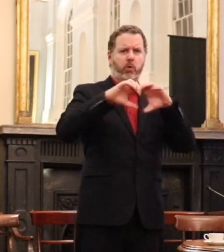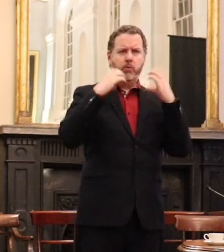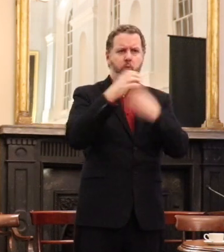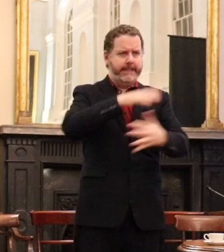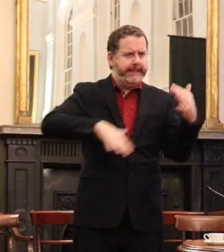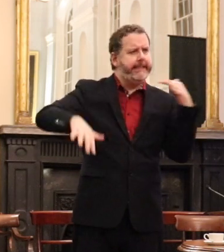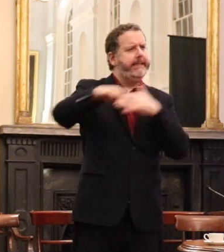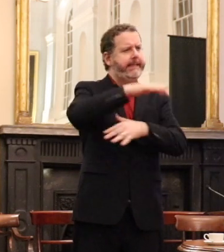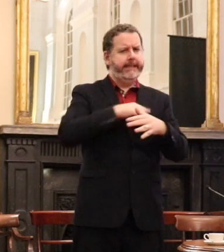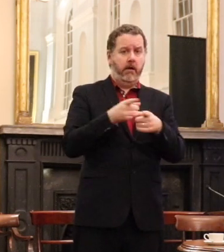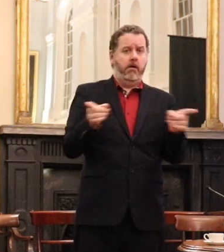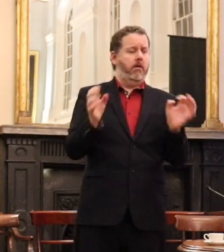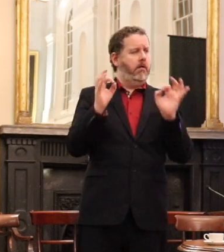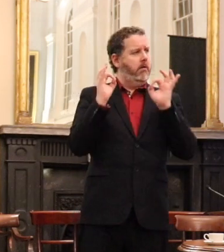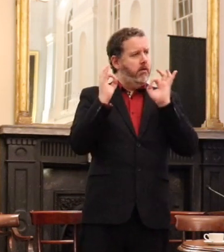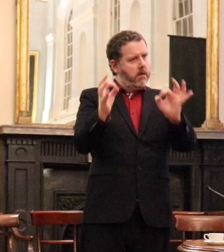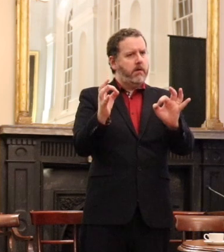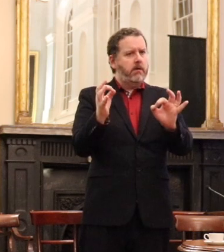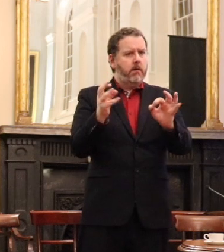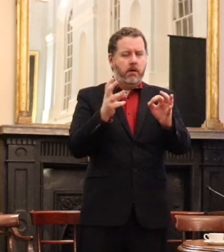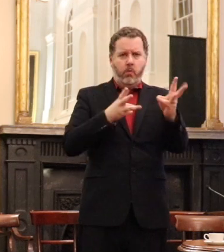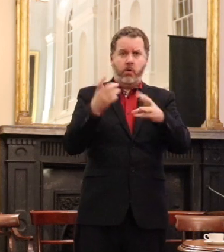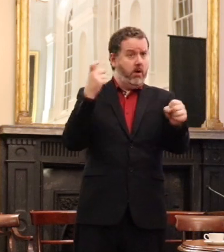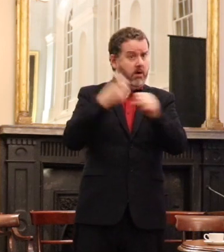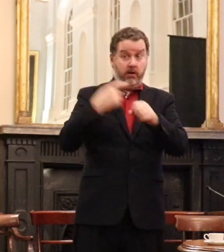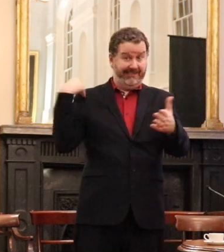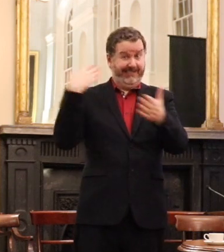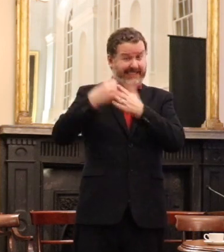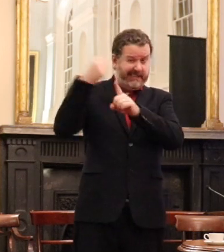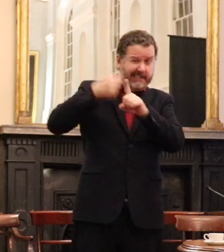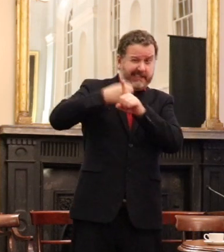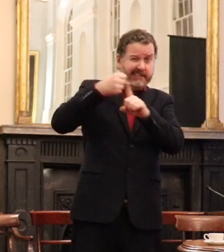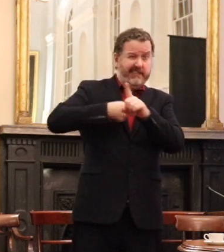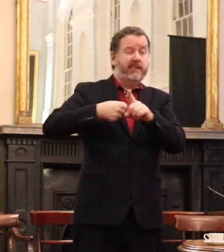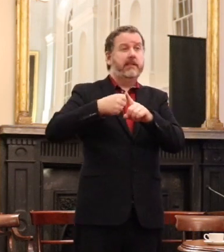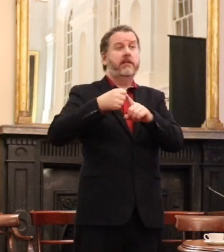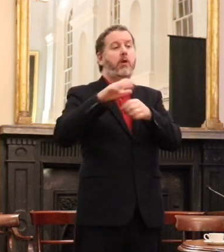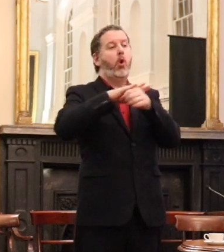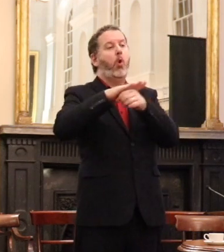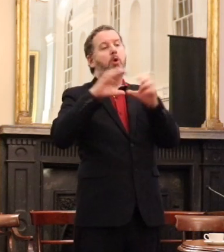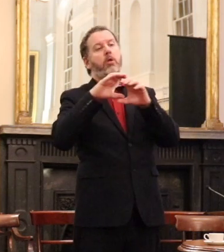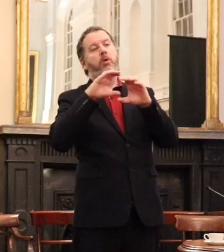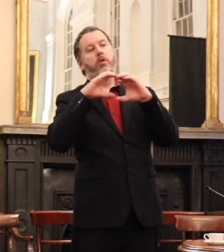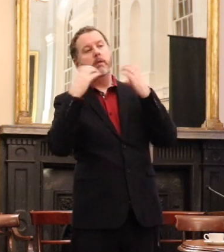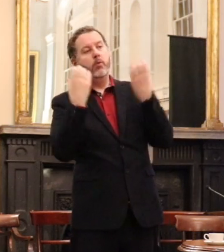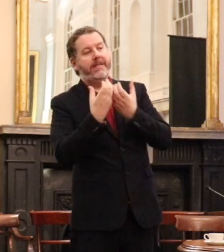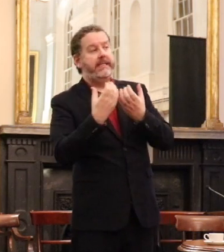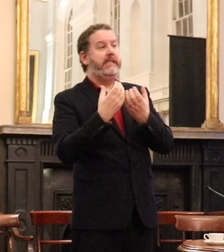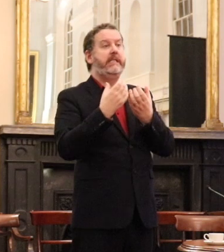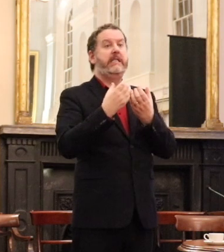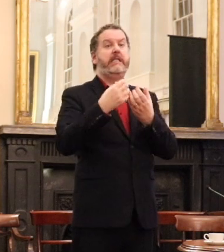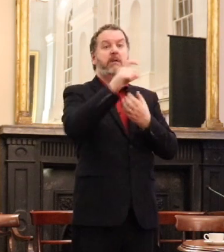had incredible efforts made that were fruitful in building trust with the representatives of the local community. We sat on that board